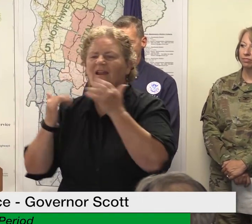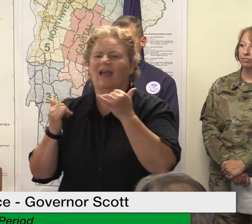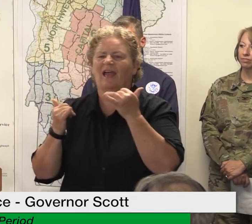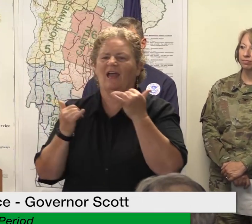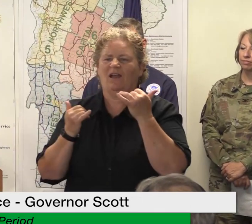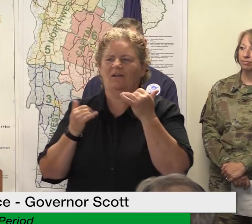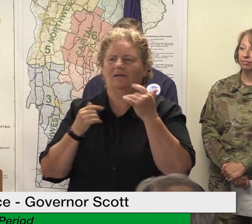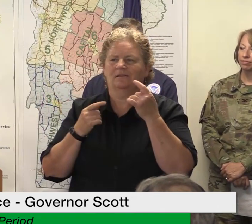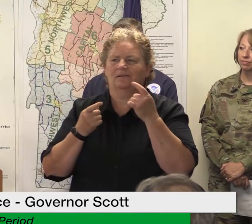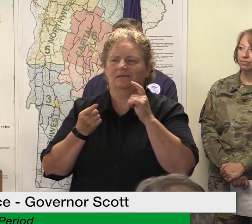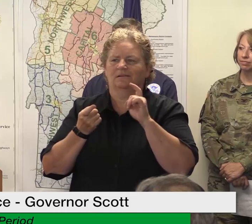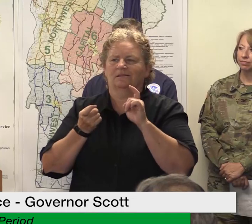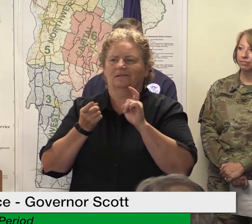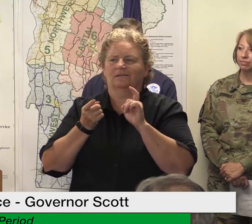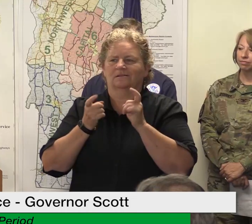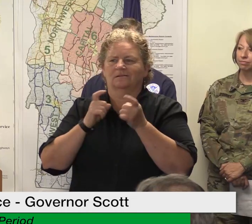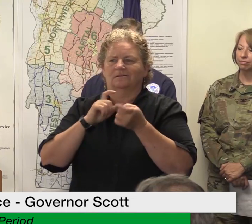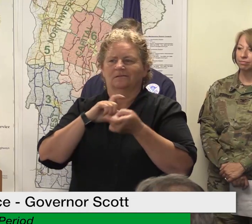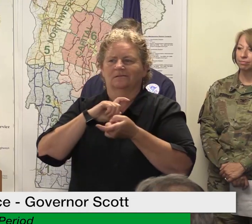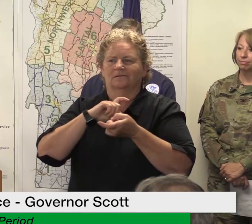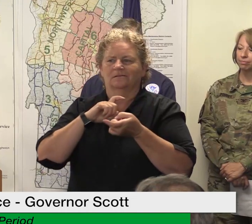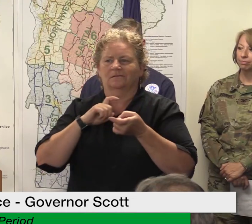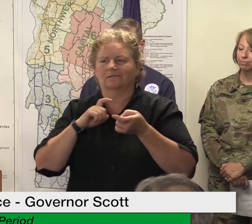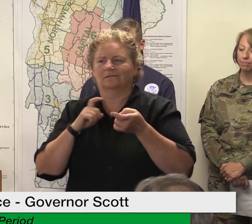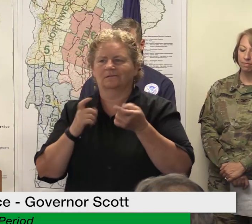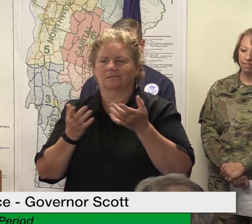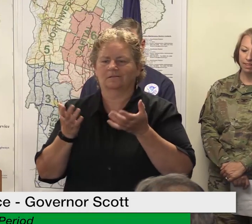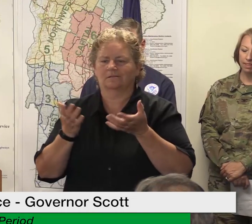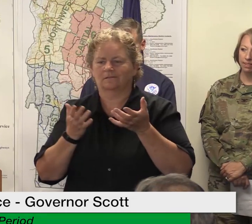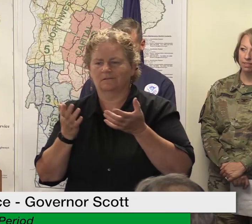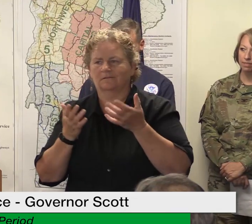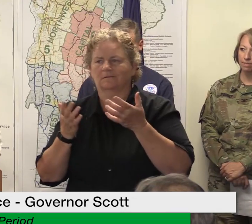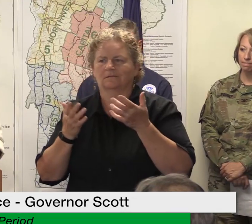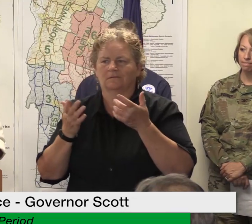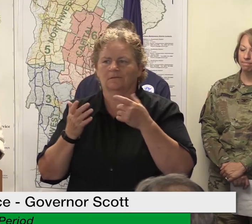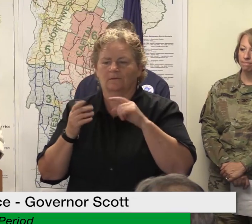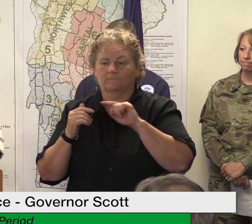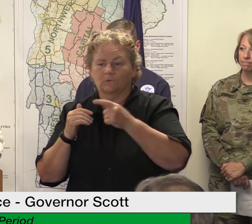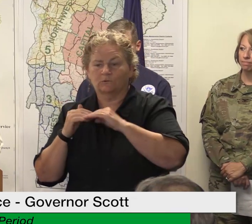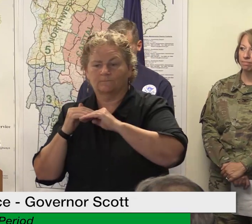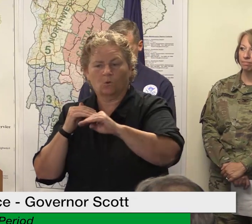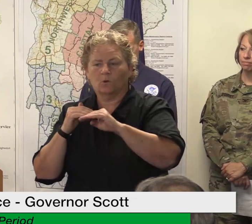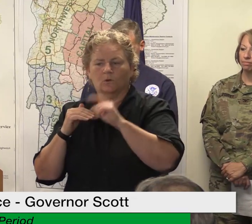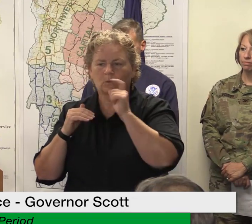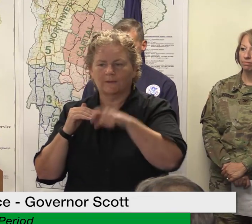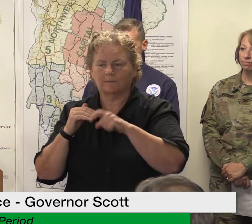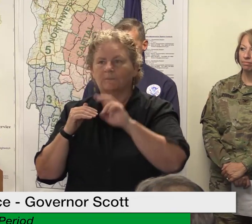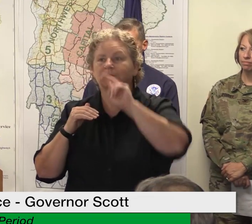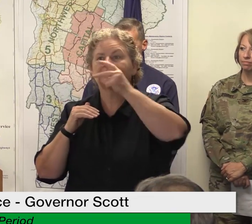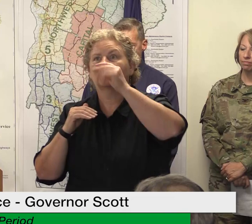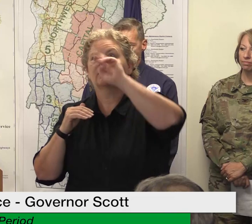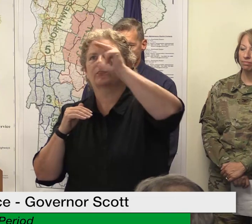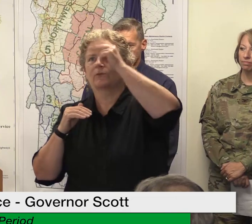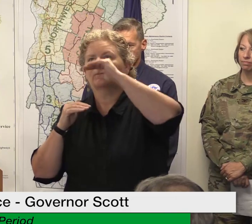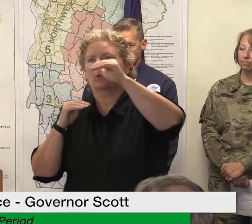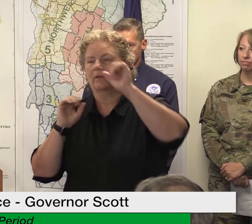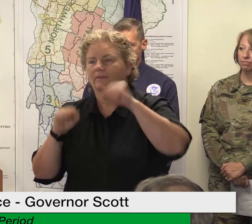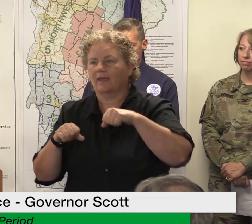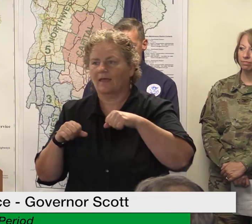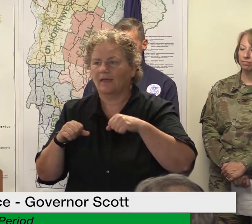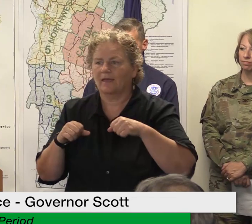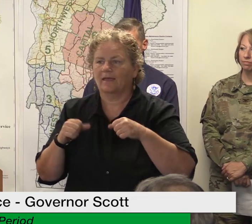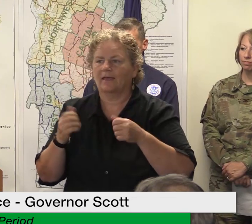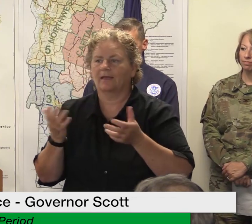fourth floor you might put things that could be allow the water to come through on the